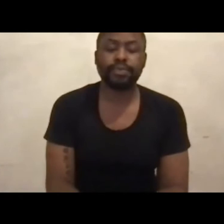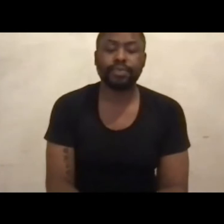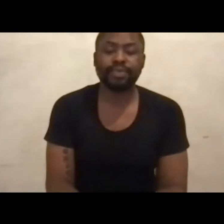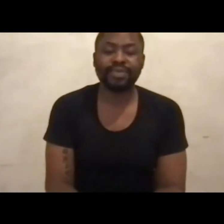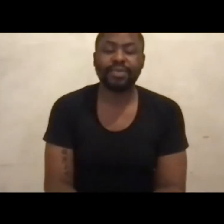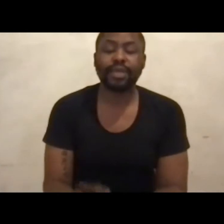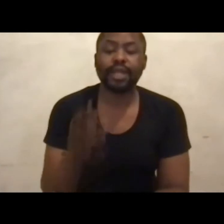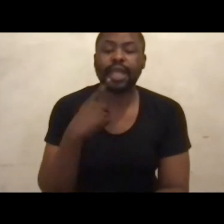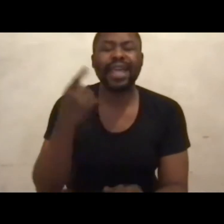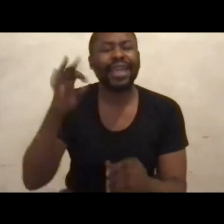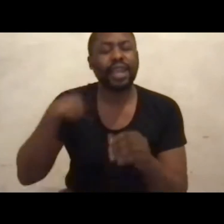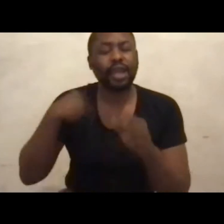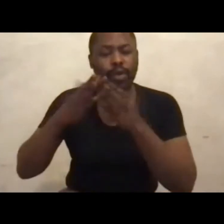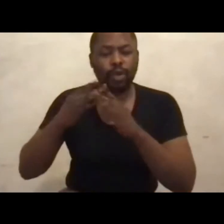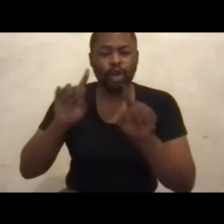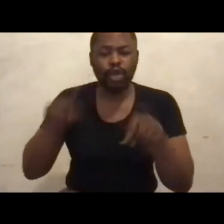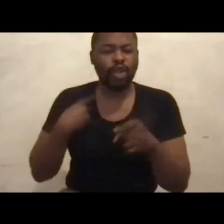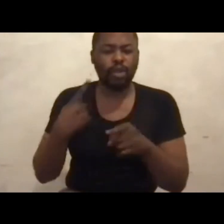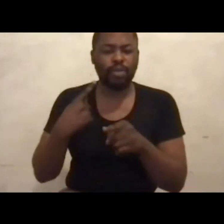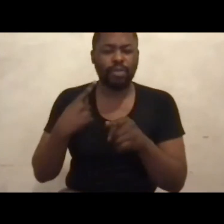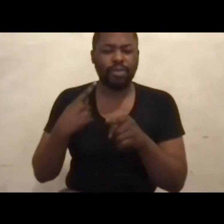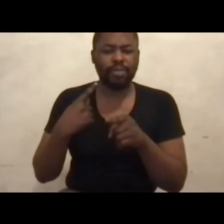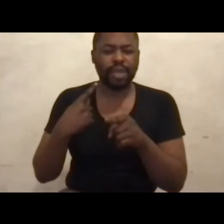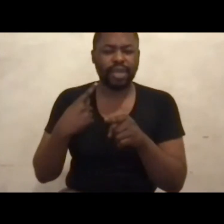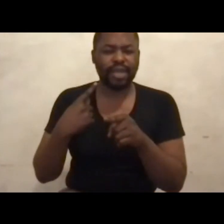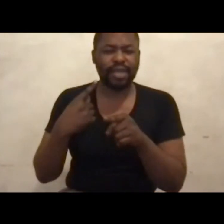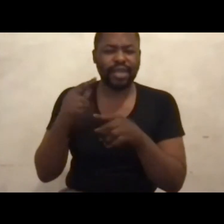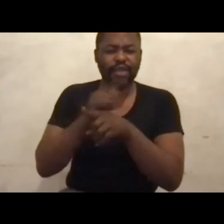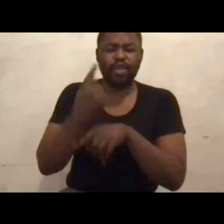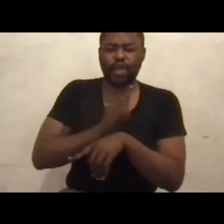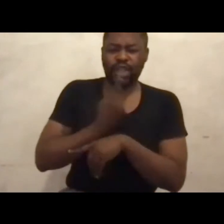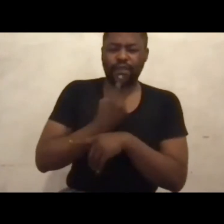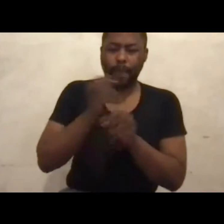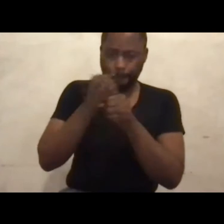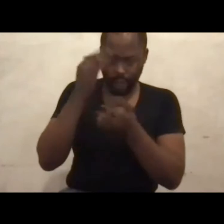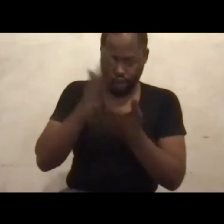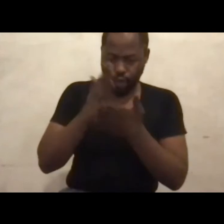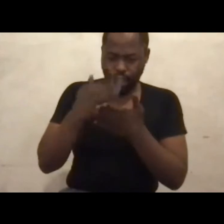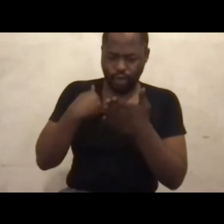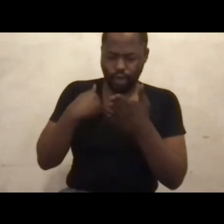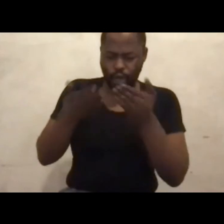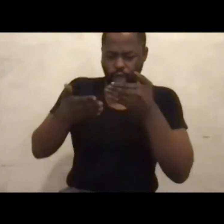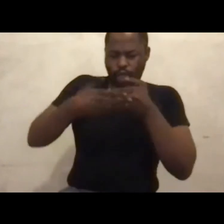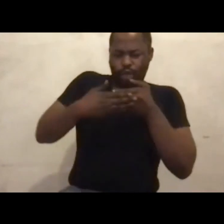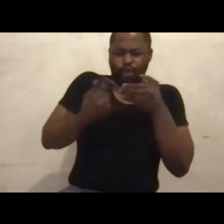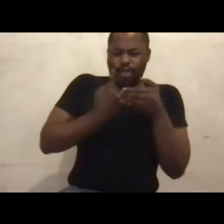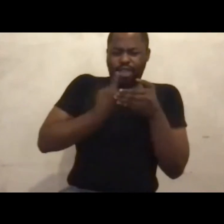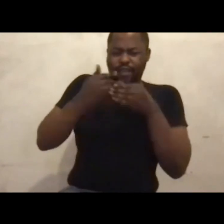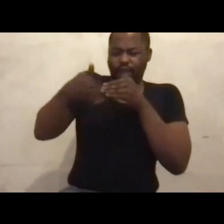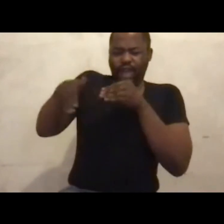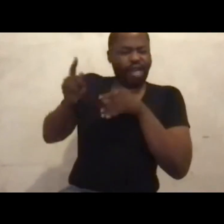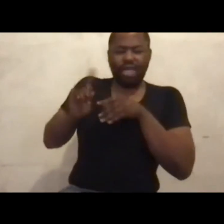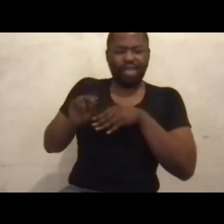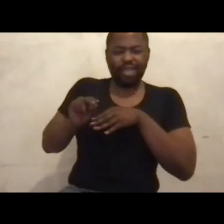you cannot be treating yourself with kid clubs. Make it a point that you box yourself out. So that when you